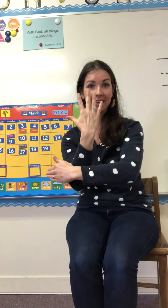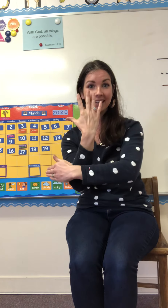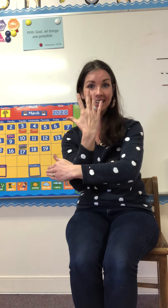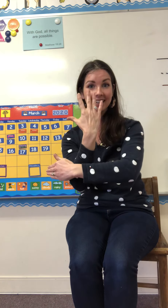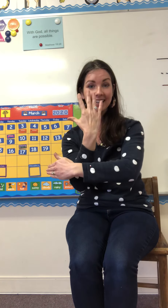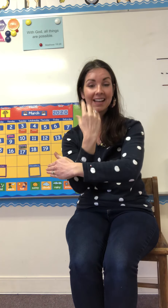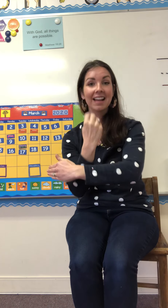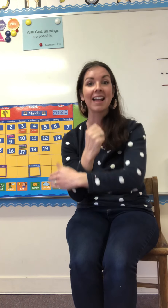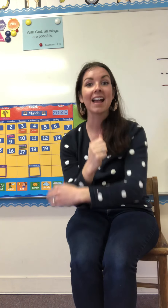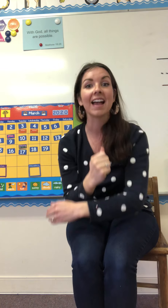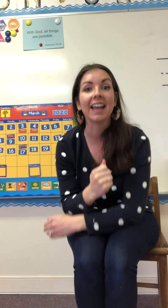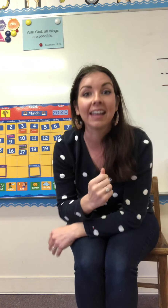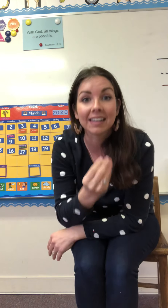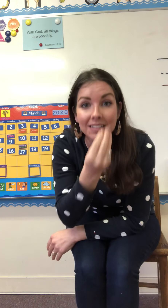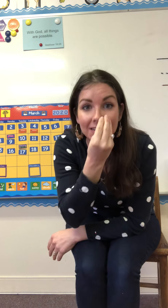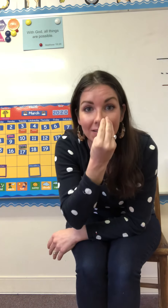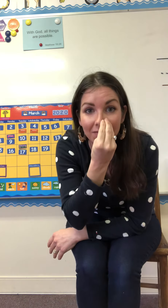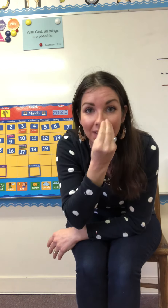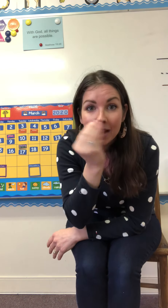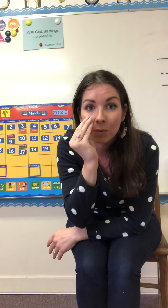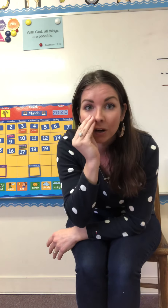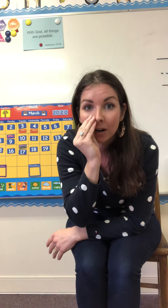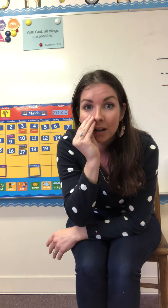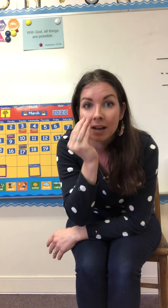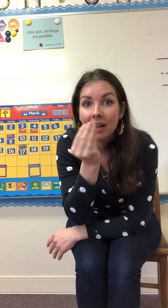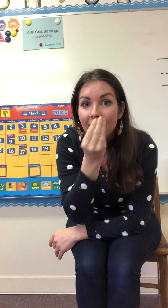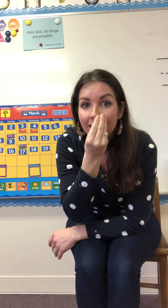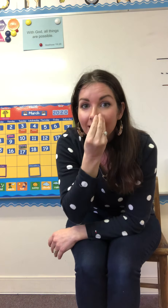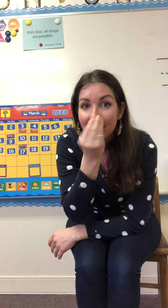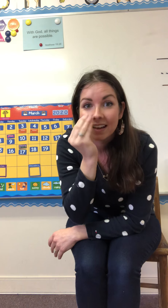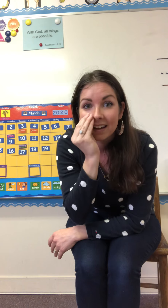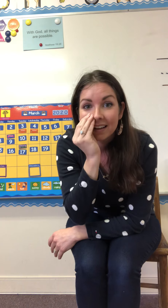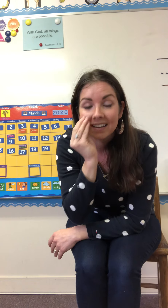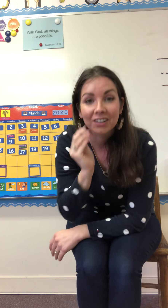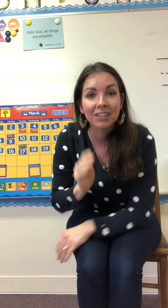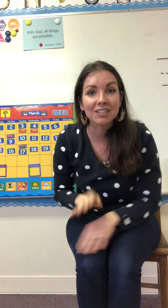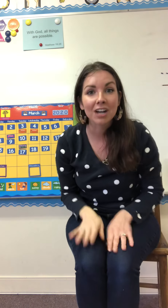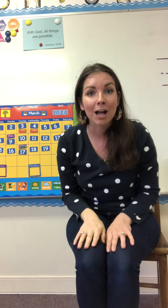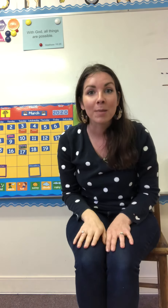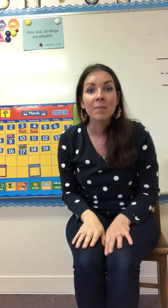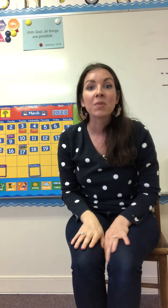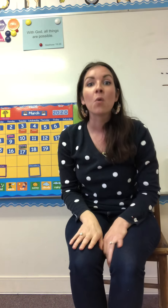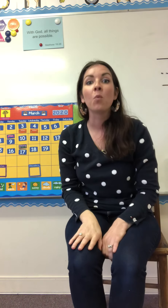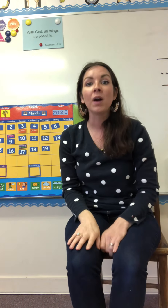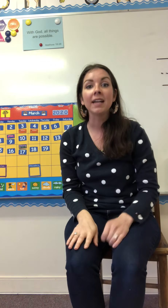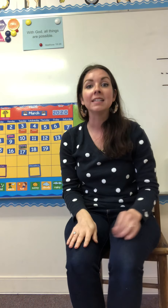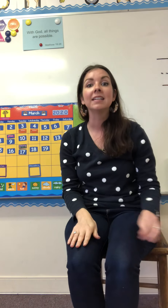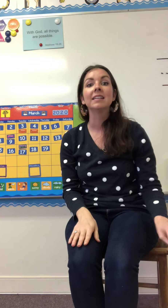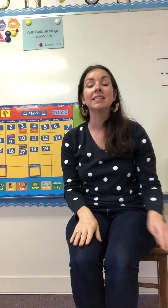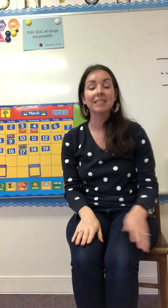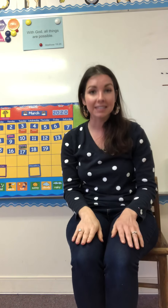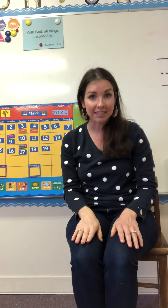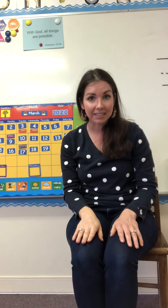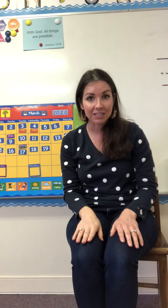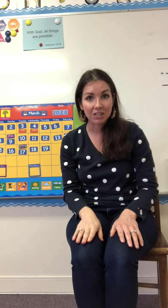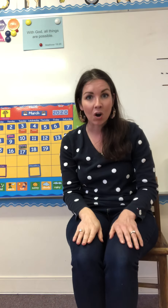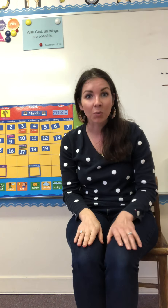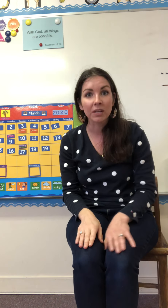and flower. Good job. What scents are we